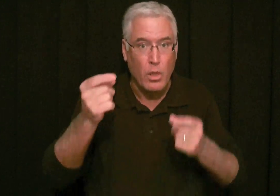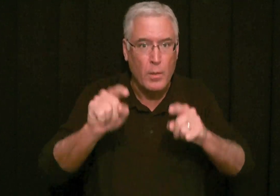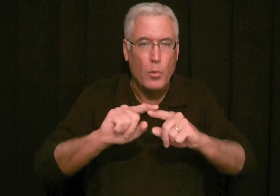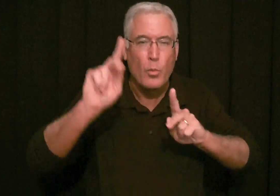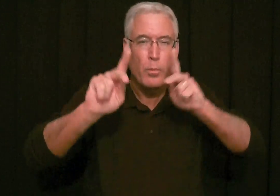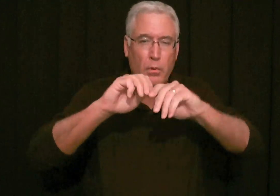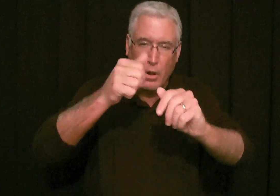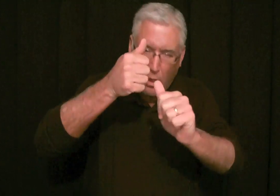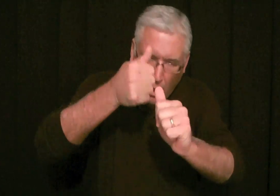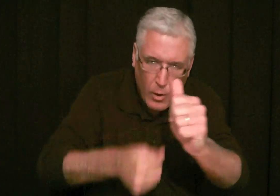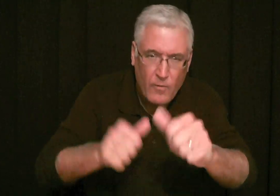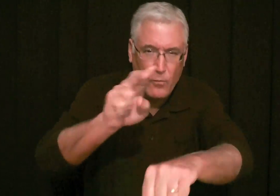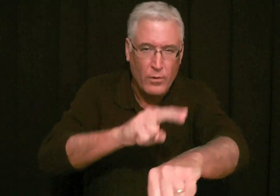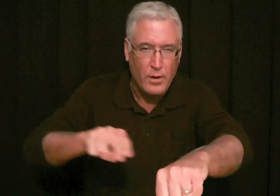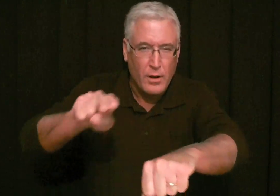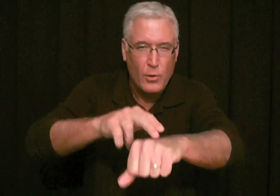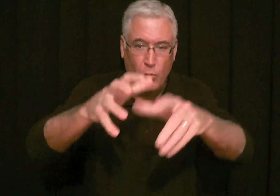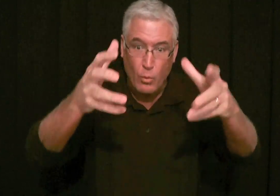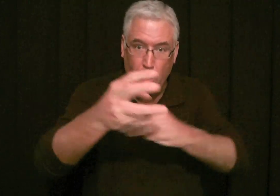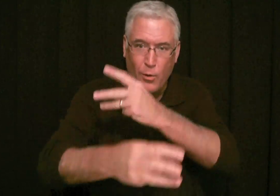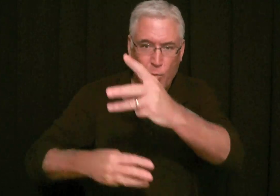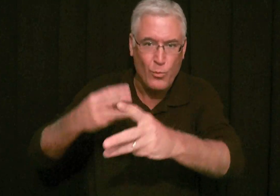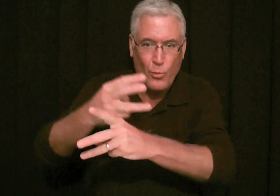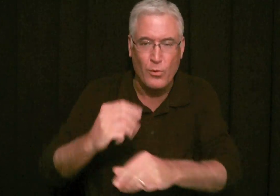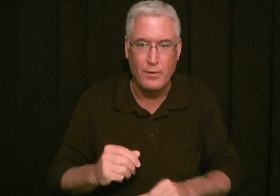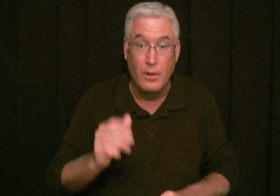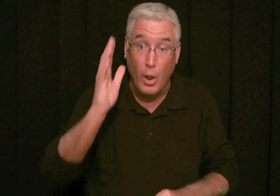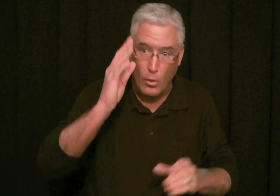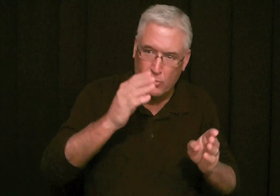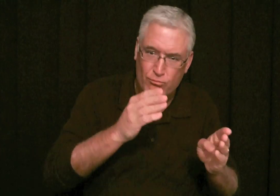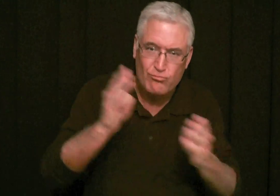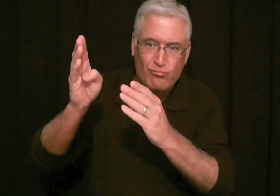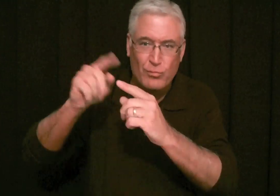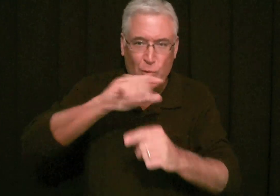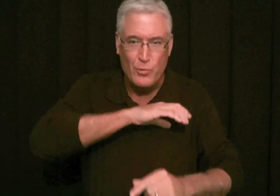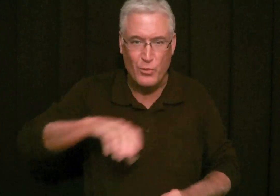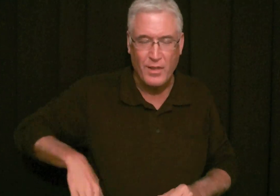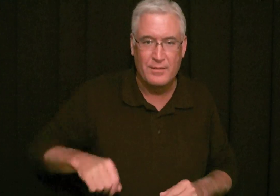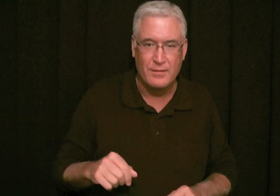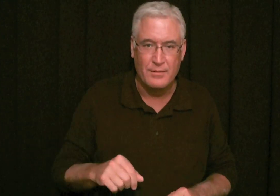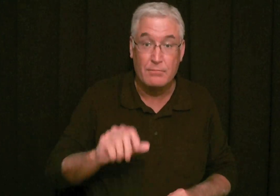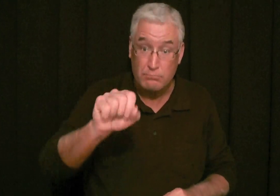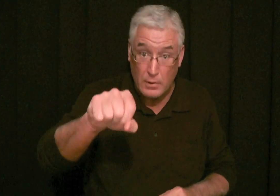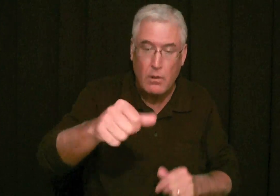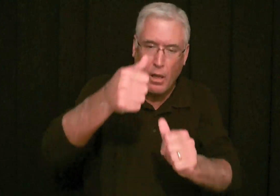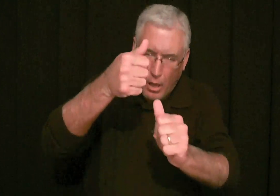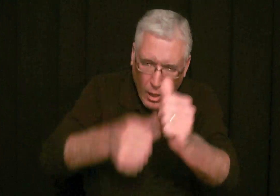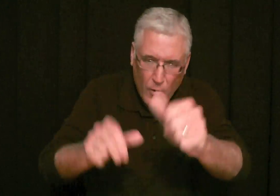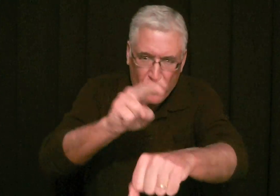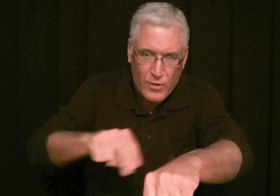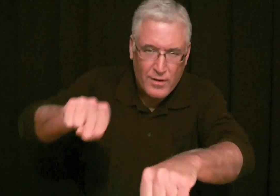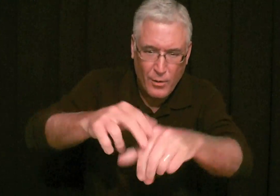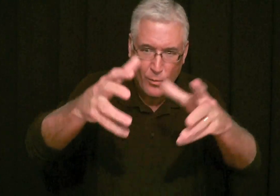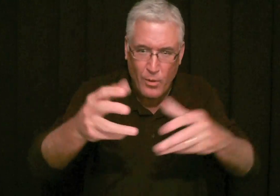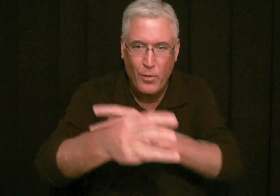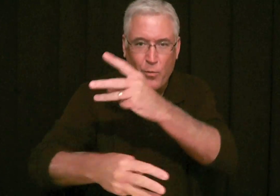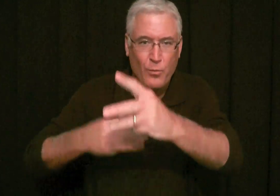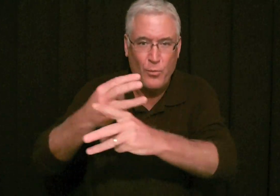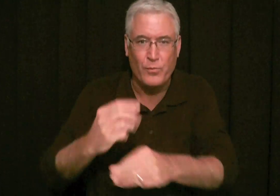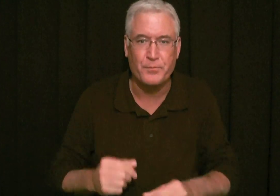Assyria and exactly what would happen to people in every nation around the world. People will turn to Christ, every nation